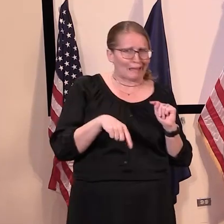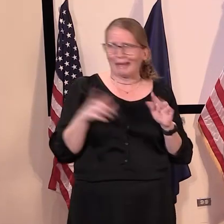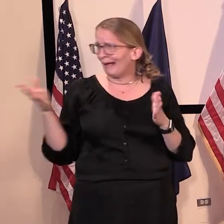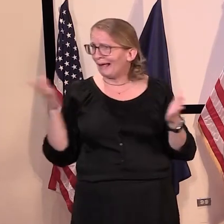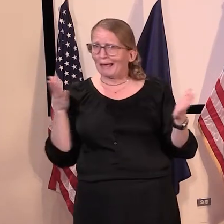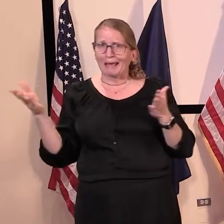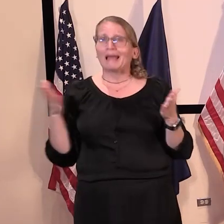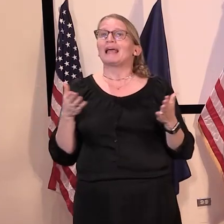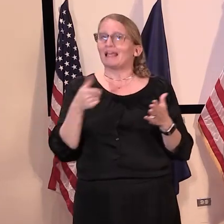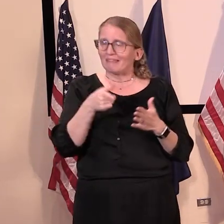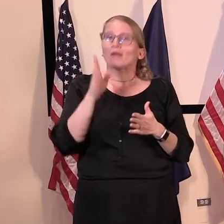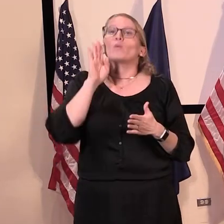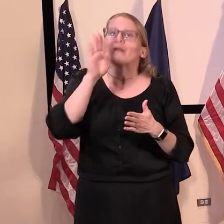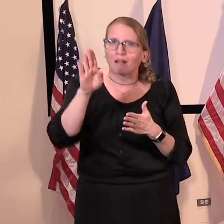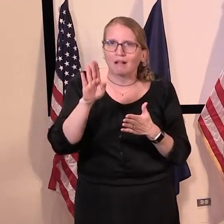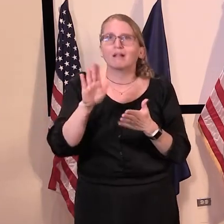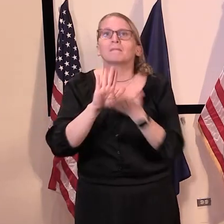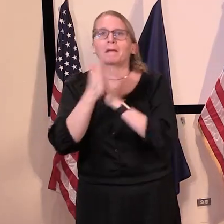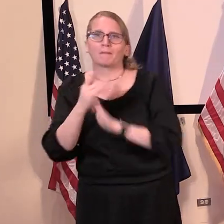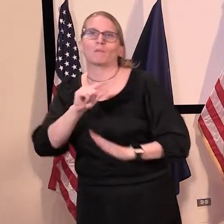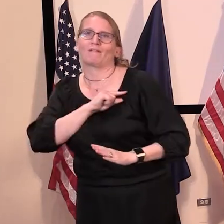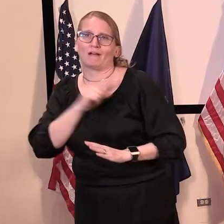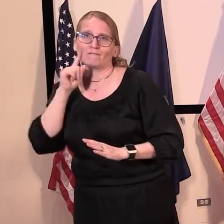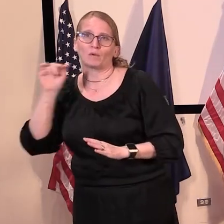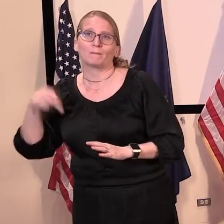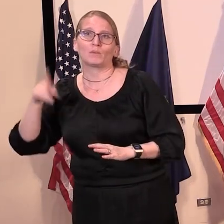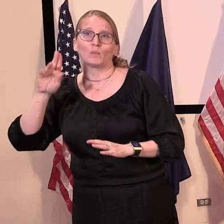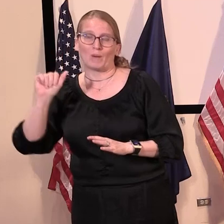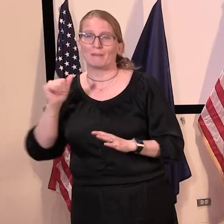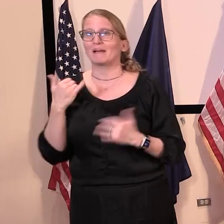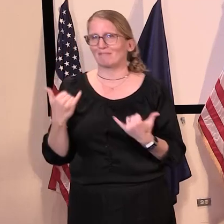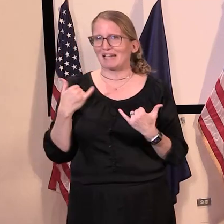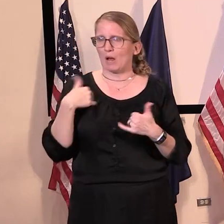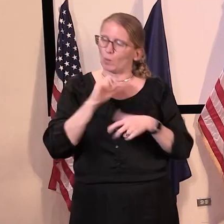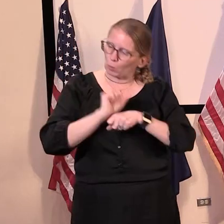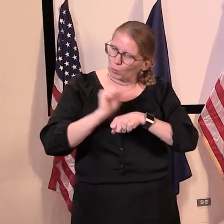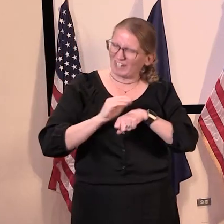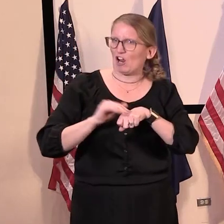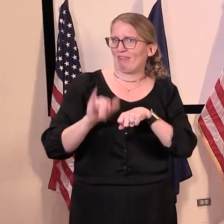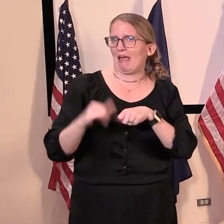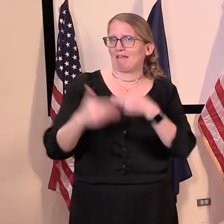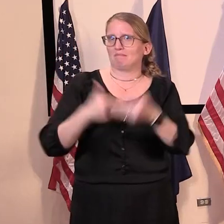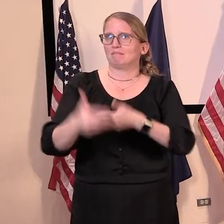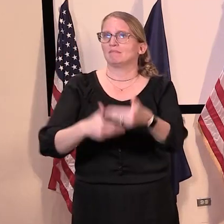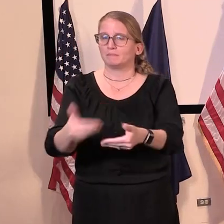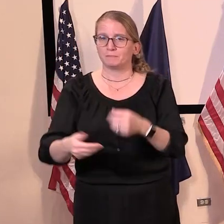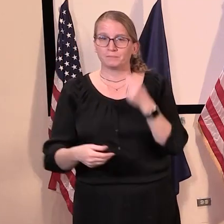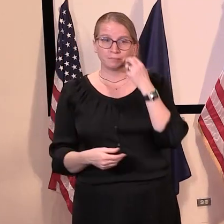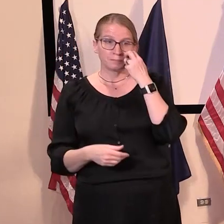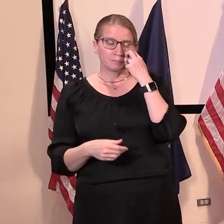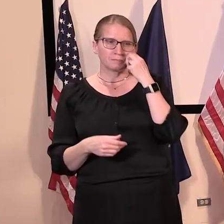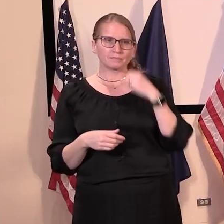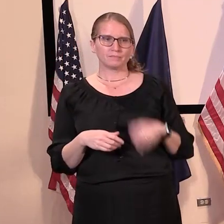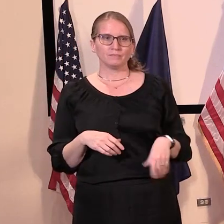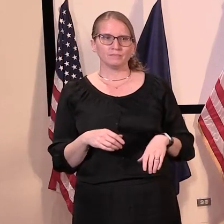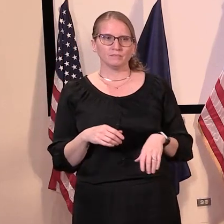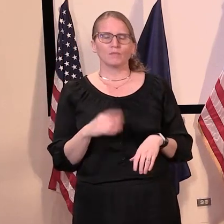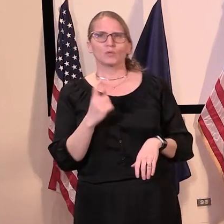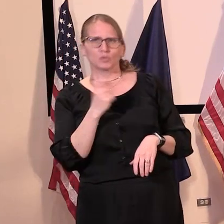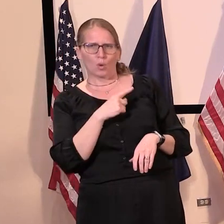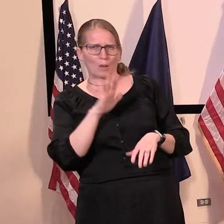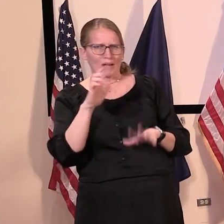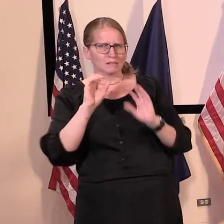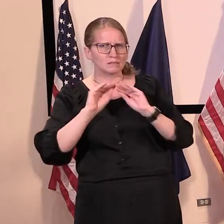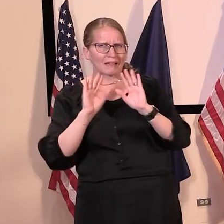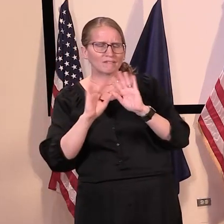through that process right now. but again, yep, go ahead. If I understand you correctly, I'm just a little confused at what you mean. So